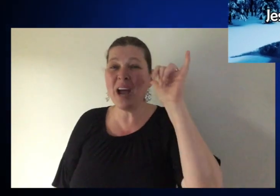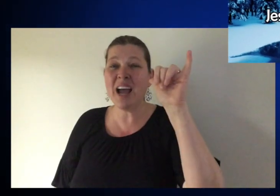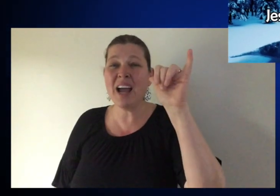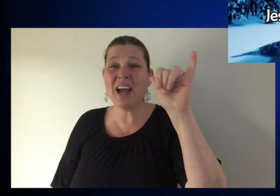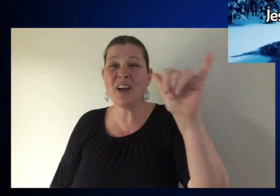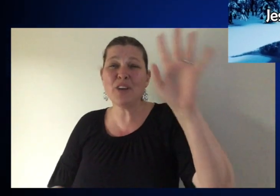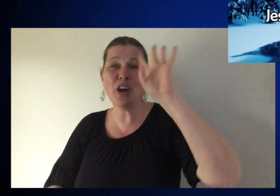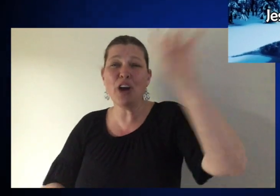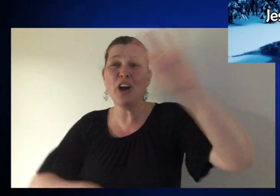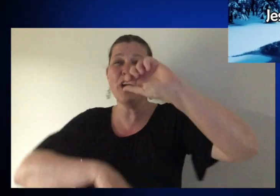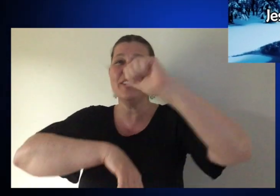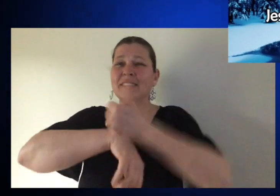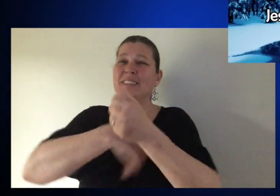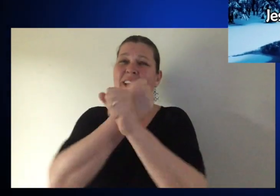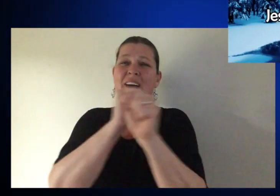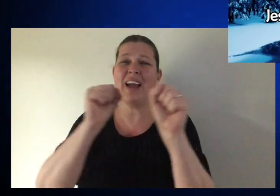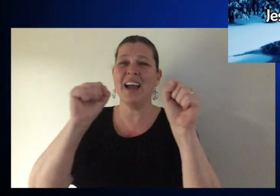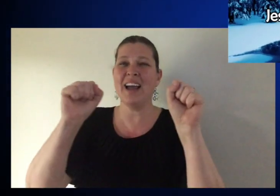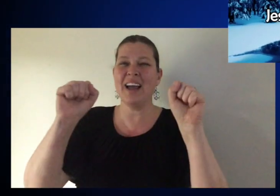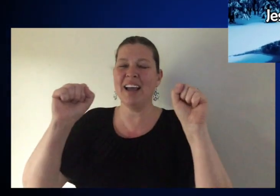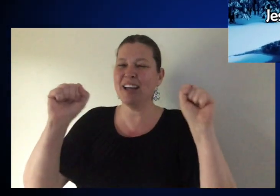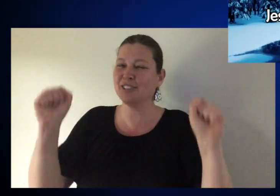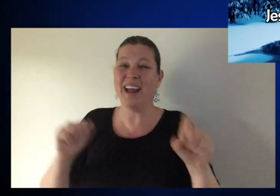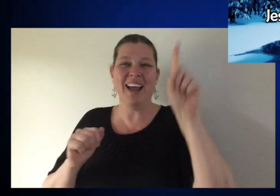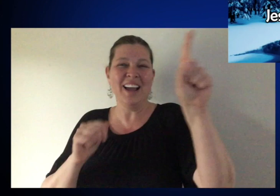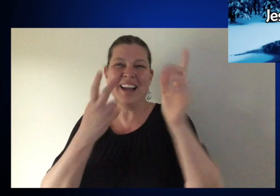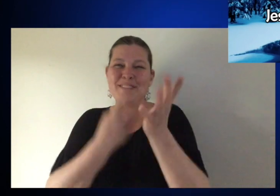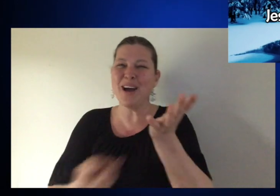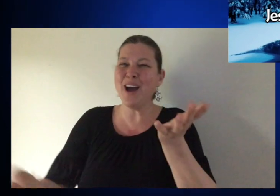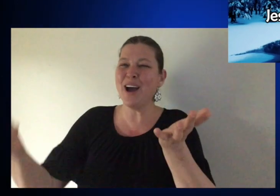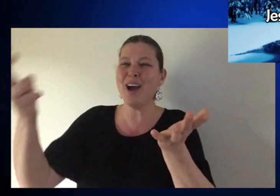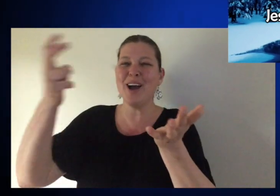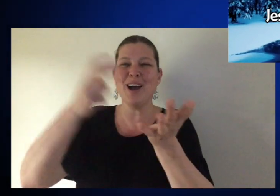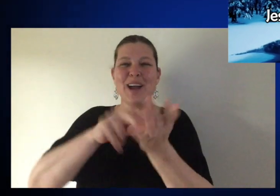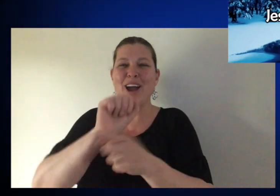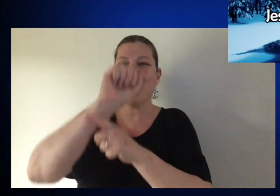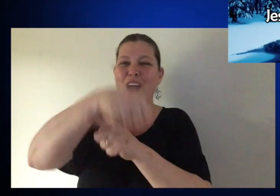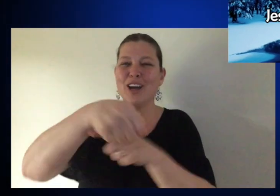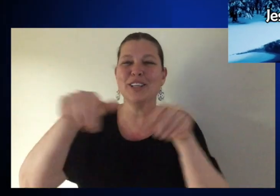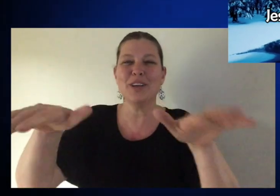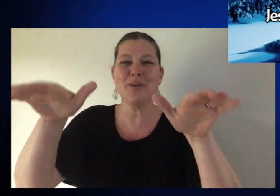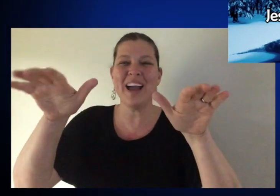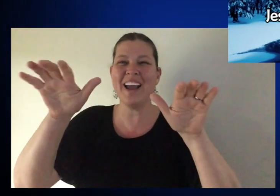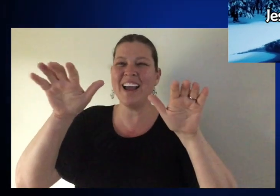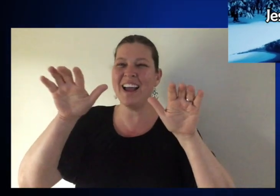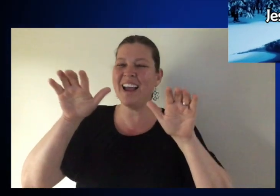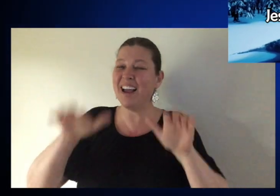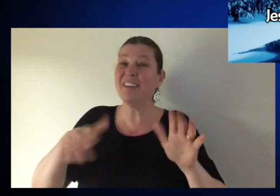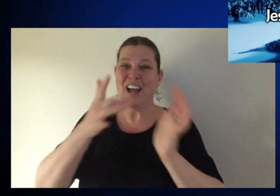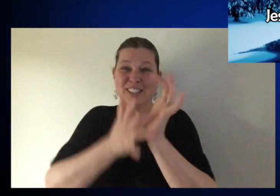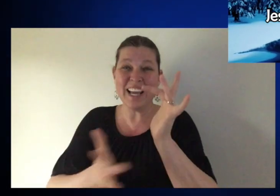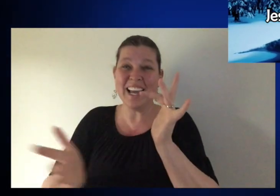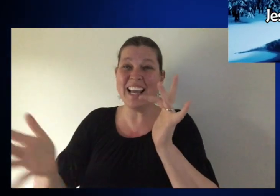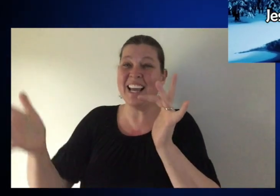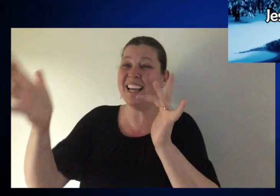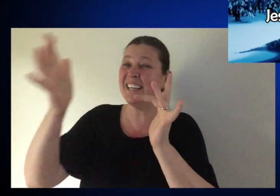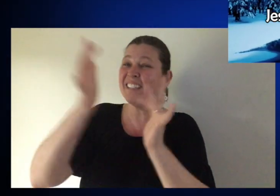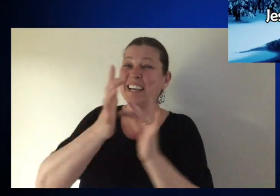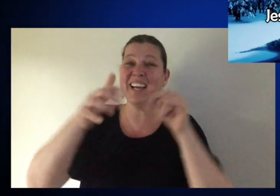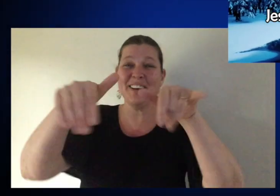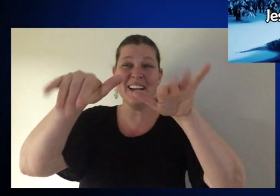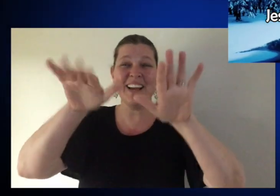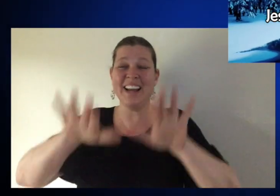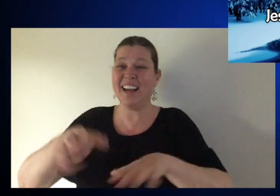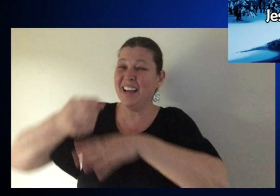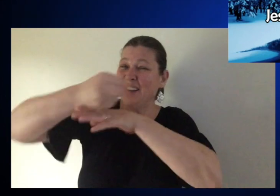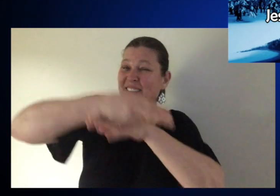Forever, author of salvation, where heroes may conquer the